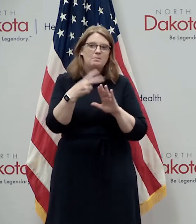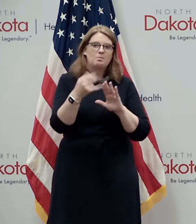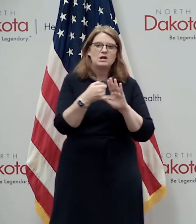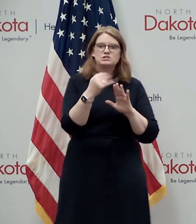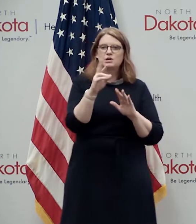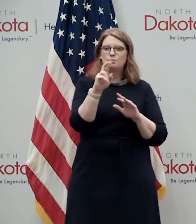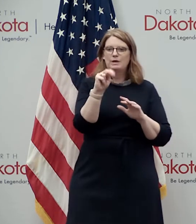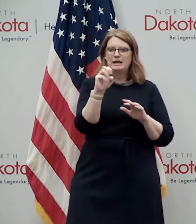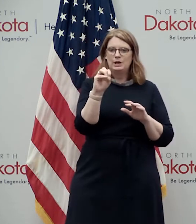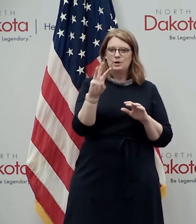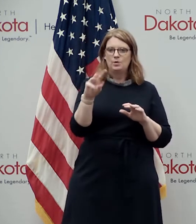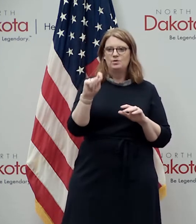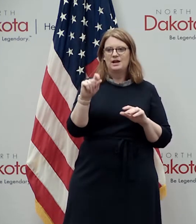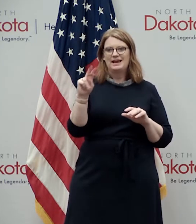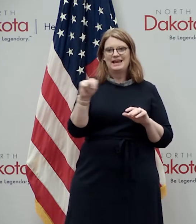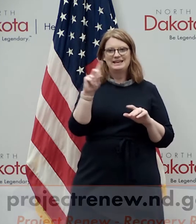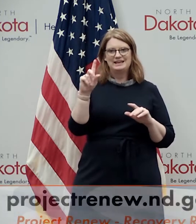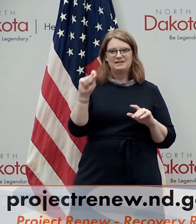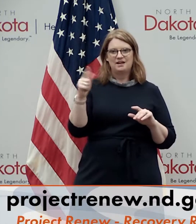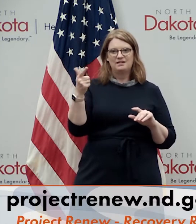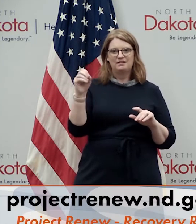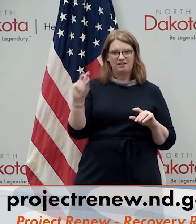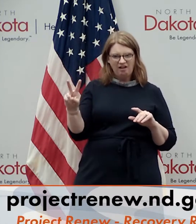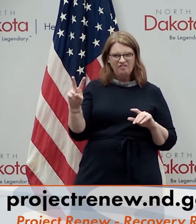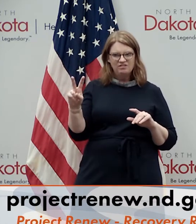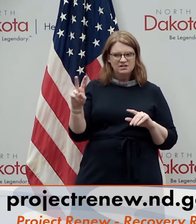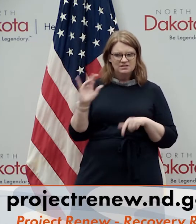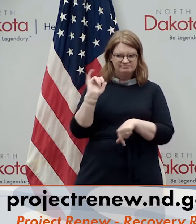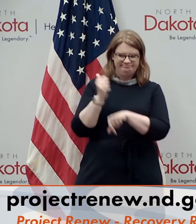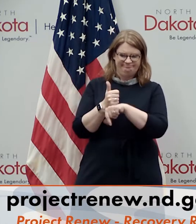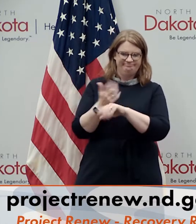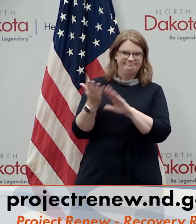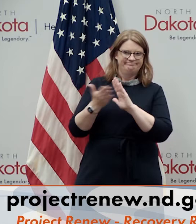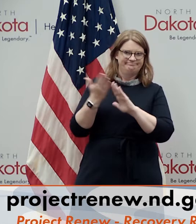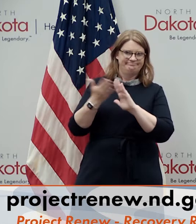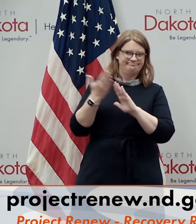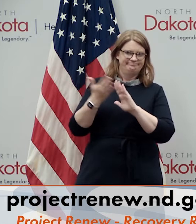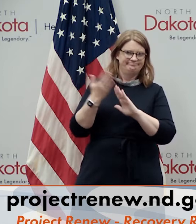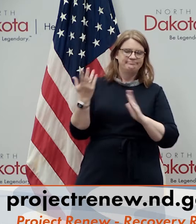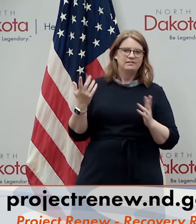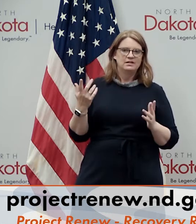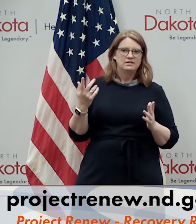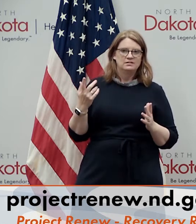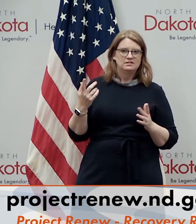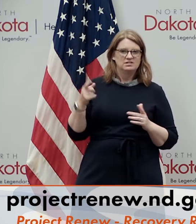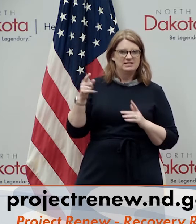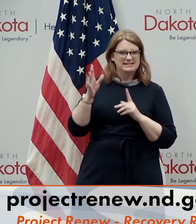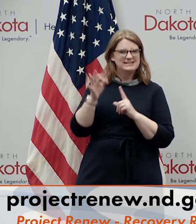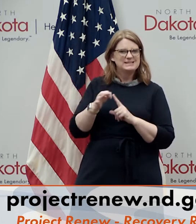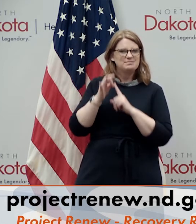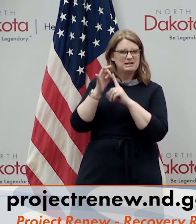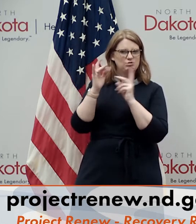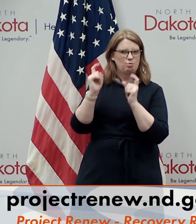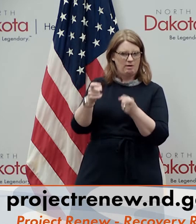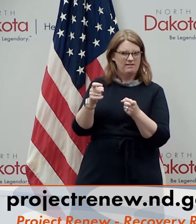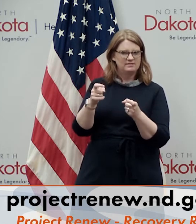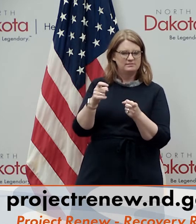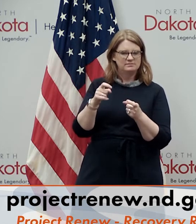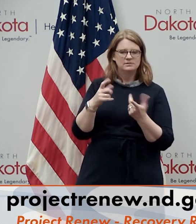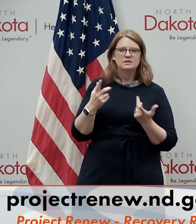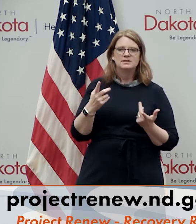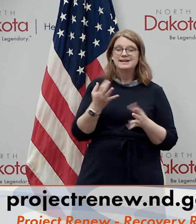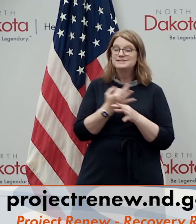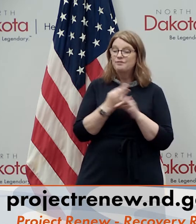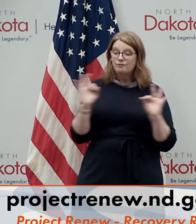dot nd.gov uh is up and running uh through this special uh grant that the state of north dakota received again